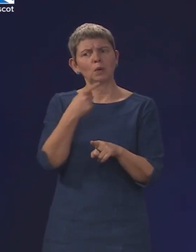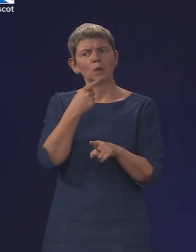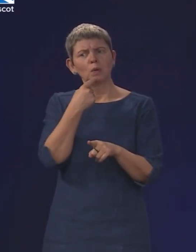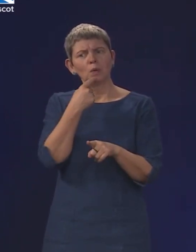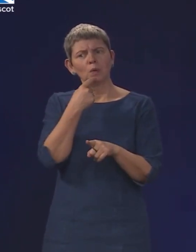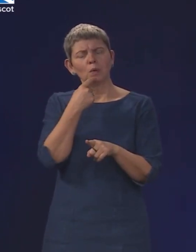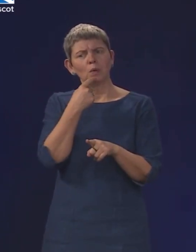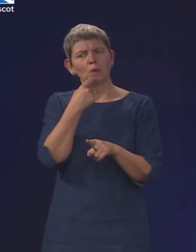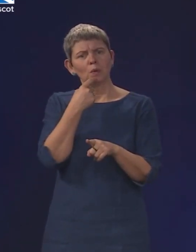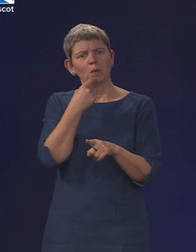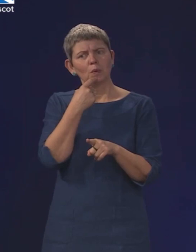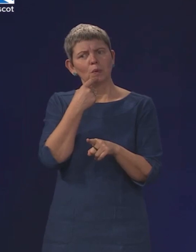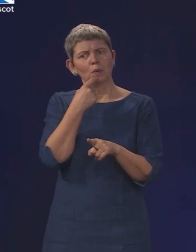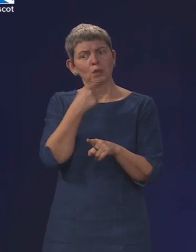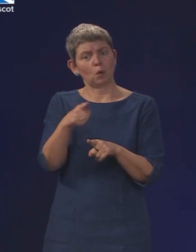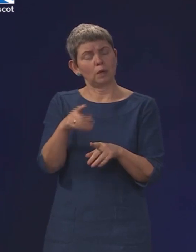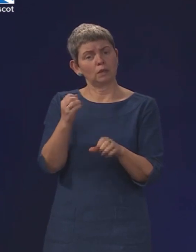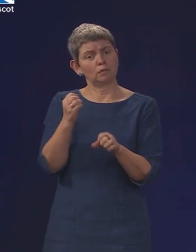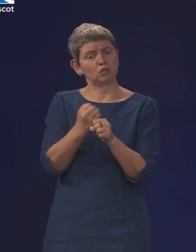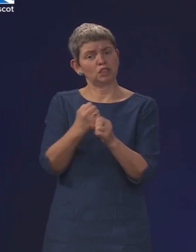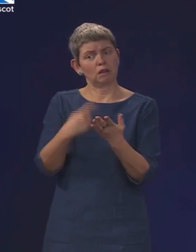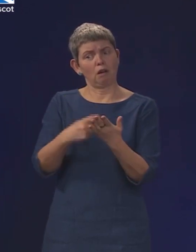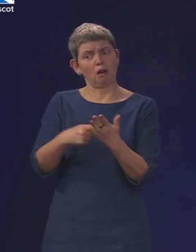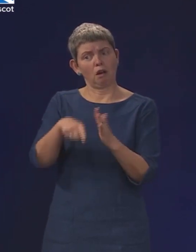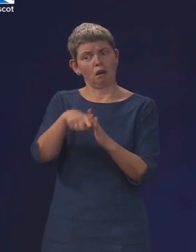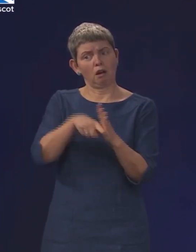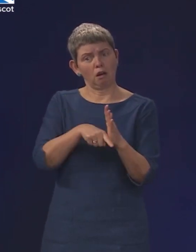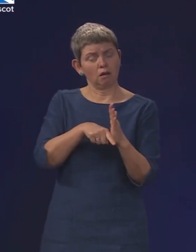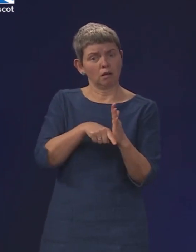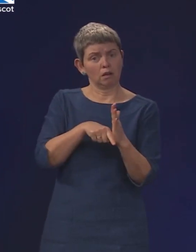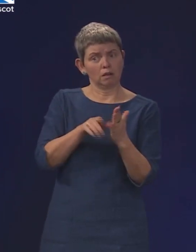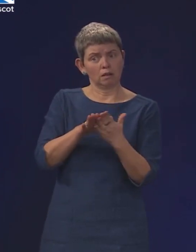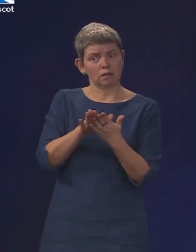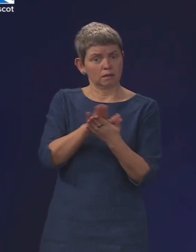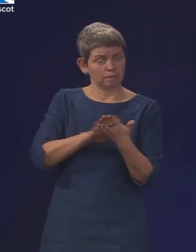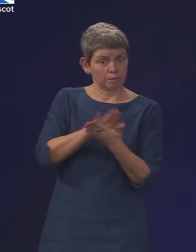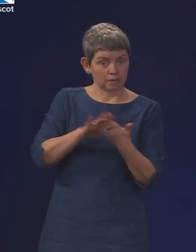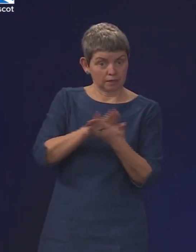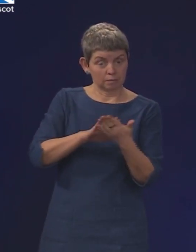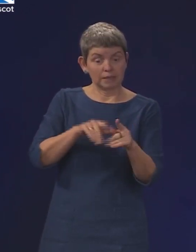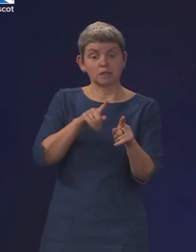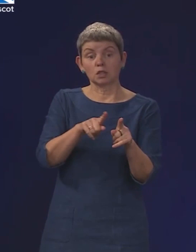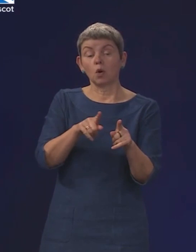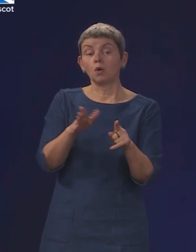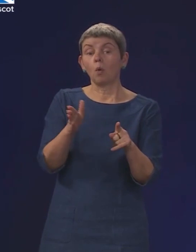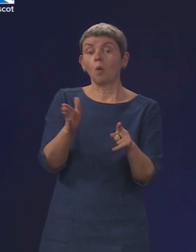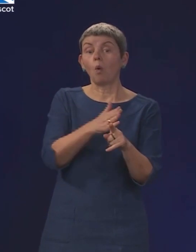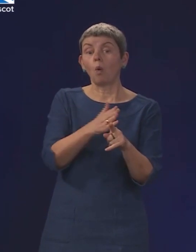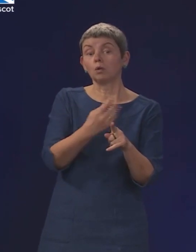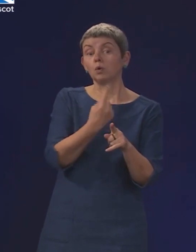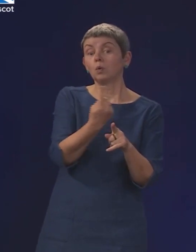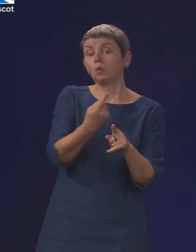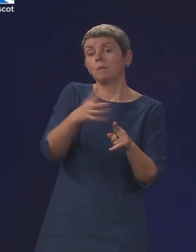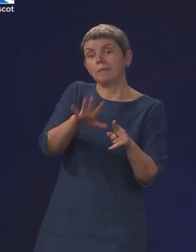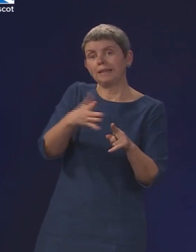didn't prevent all rapists from getting a gender recognition certificate. It was only those subject to